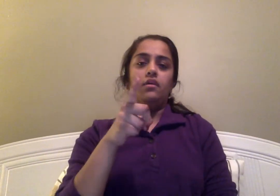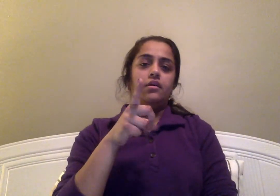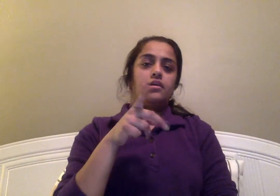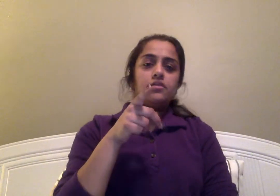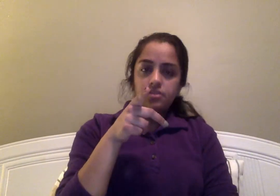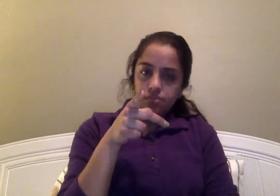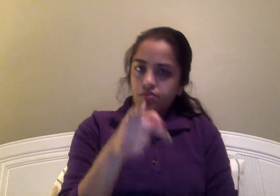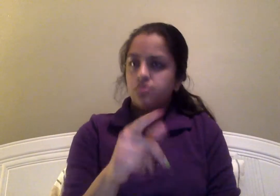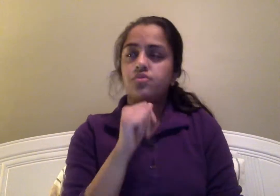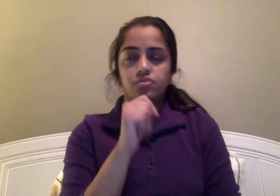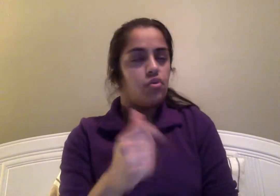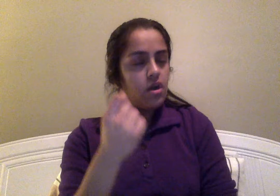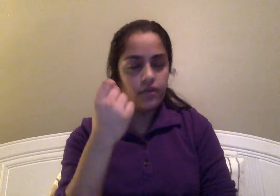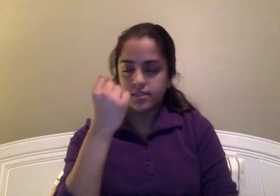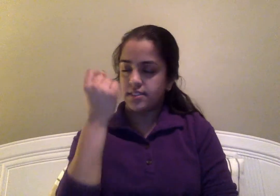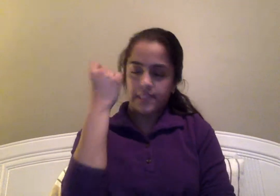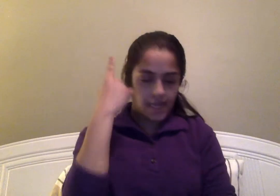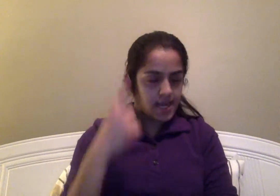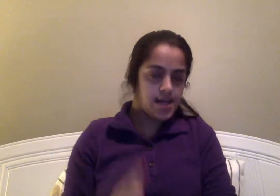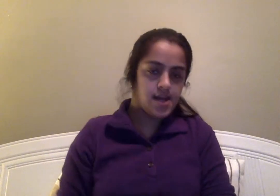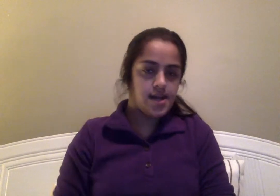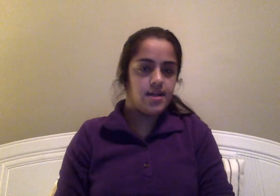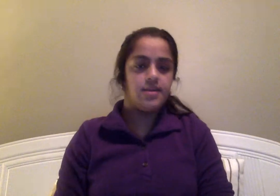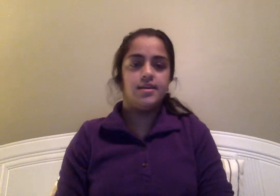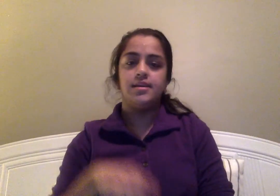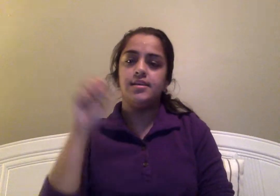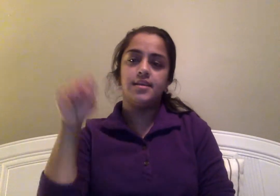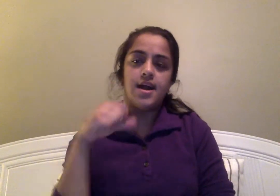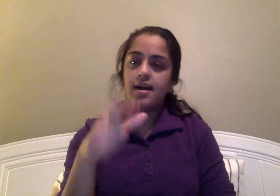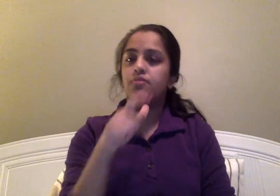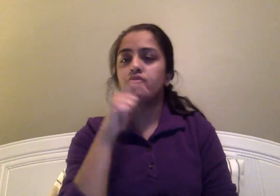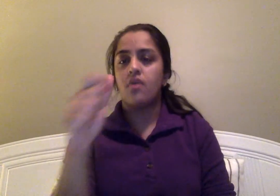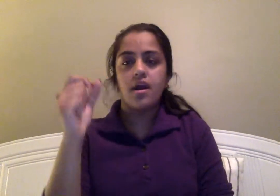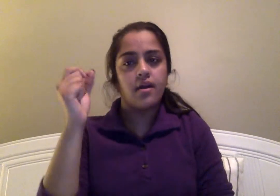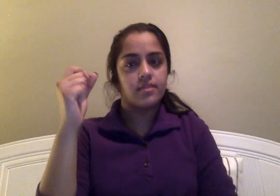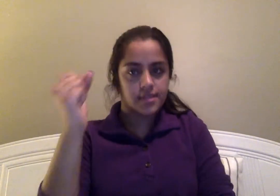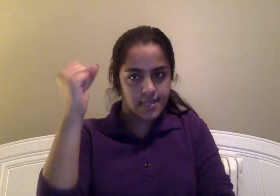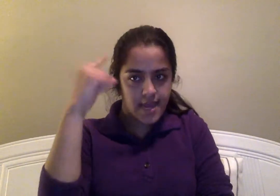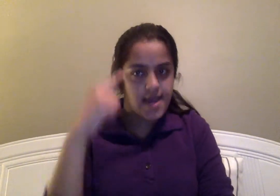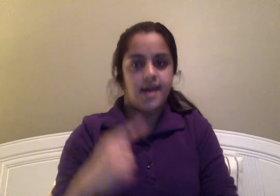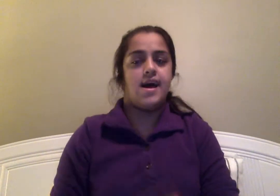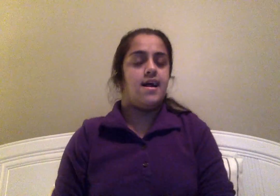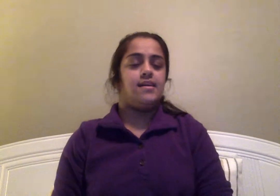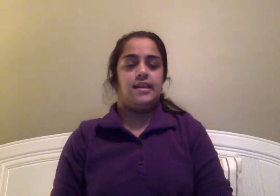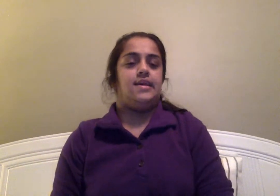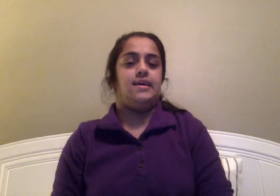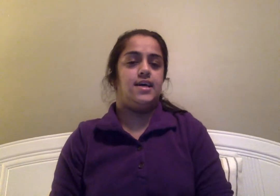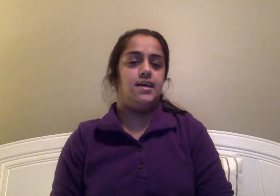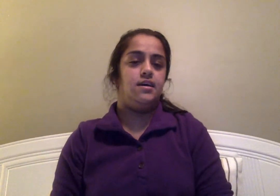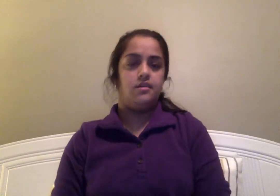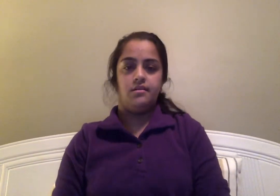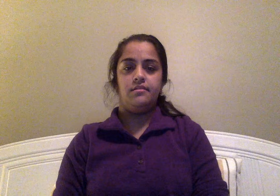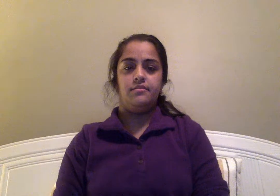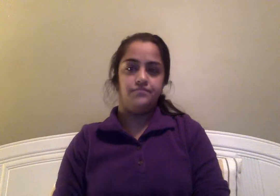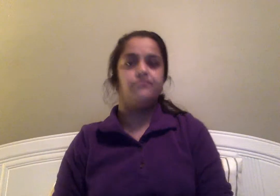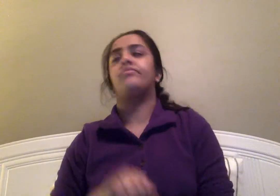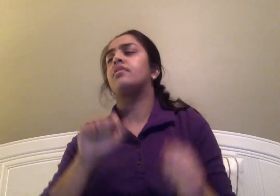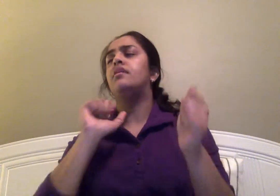you don't understand, you don't understand, you don't how it